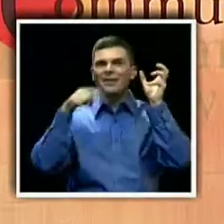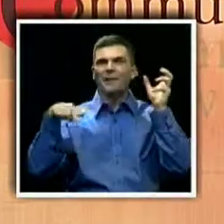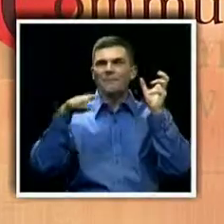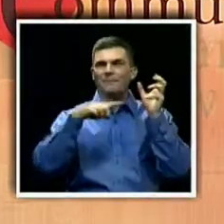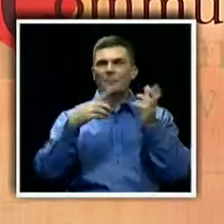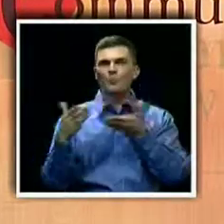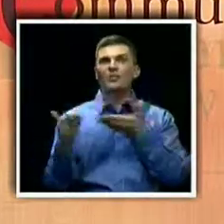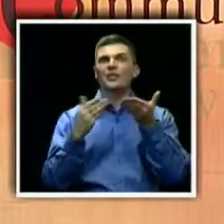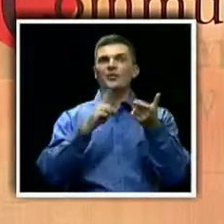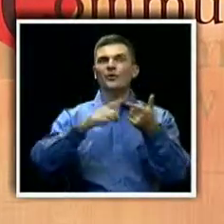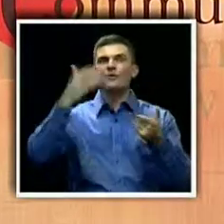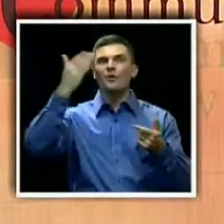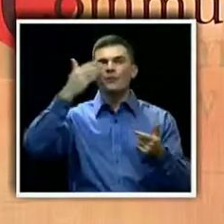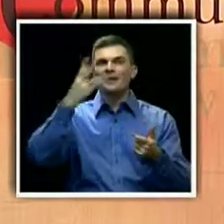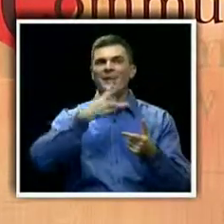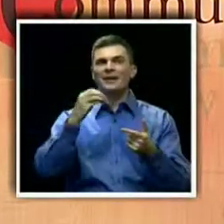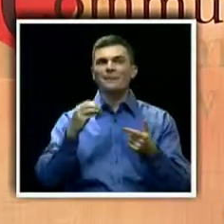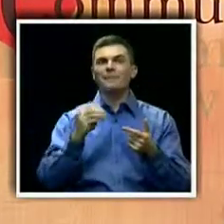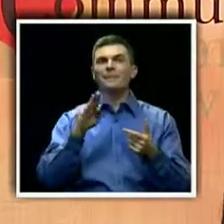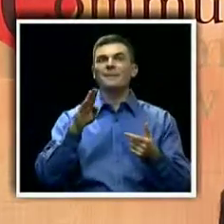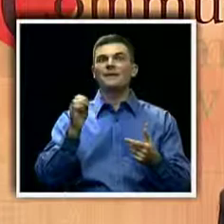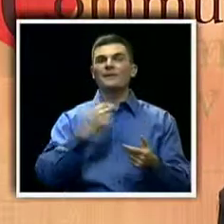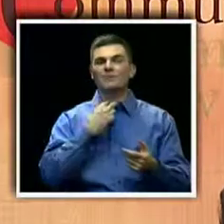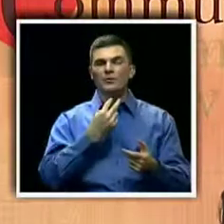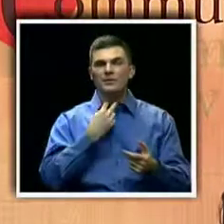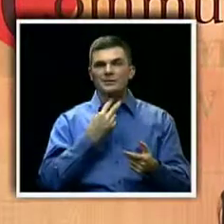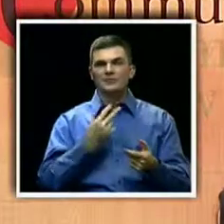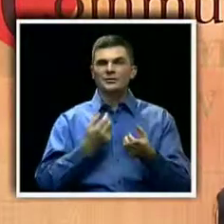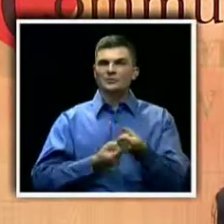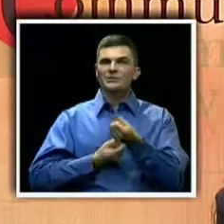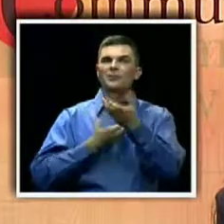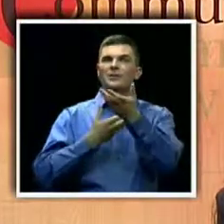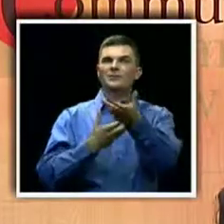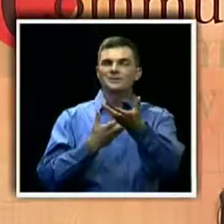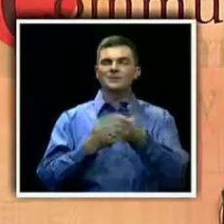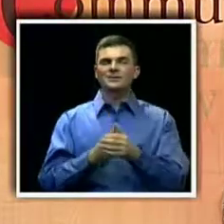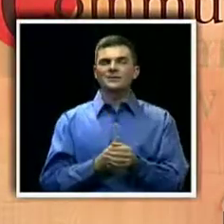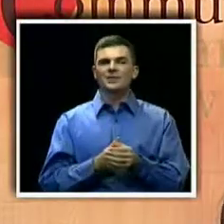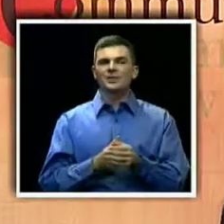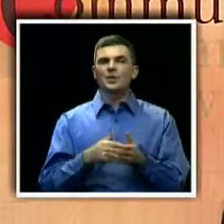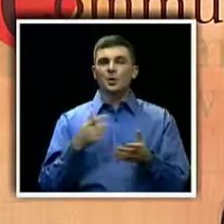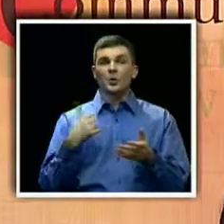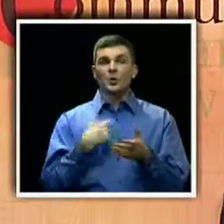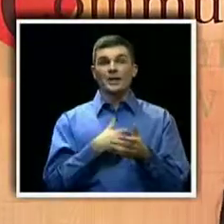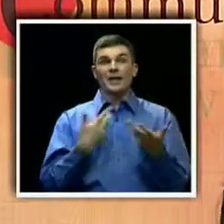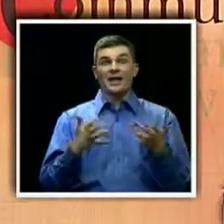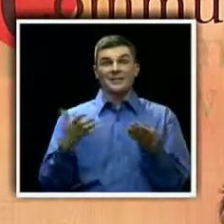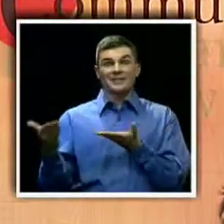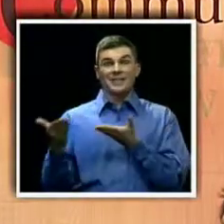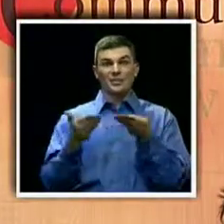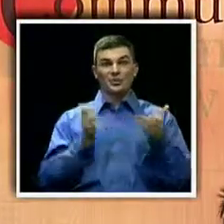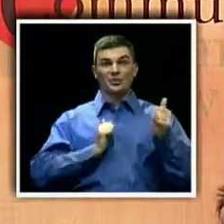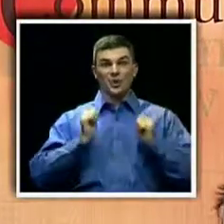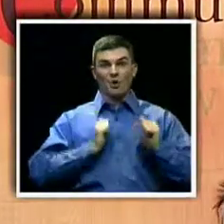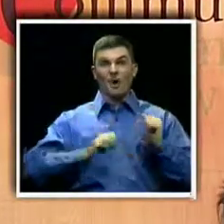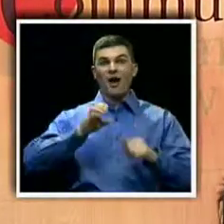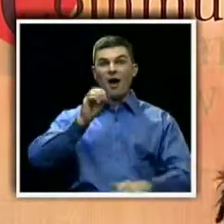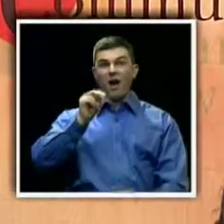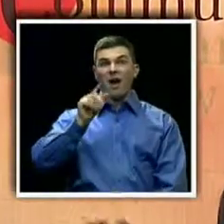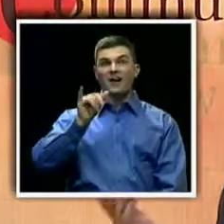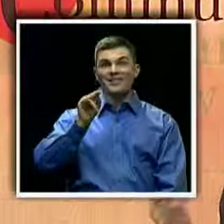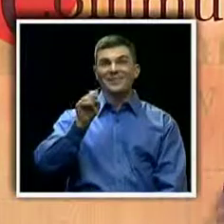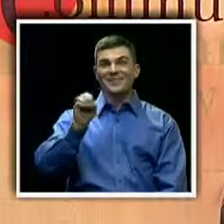forefront and be a voice. And, you we've taken the show online now. Whenever you want to watch